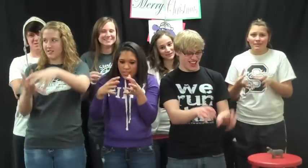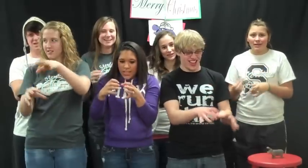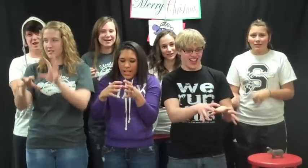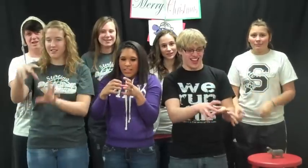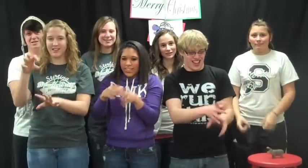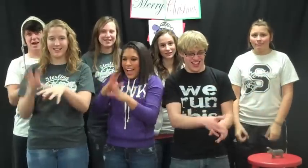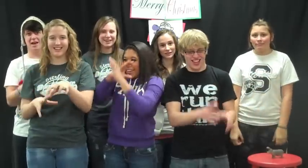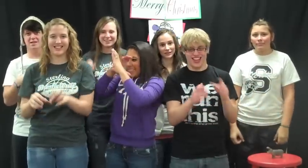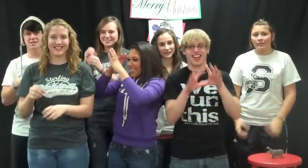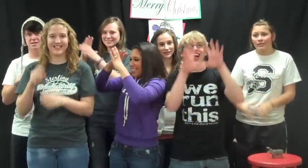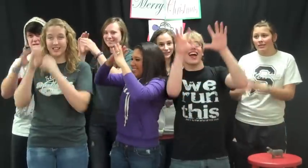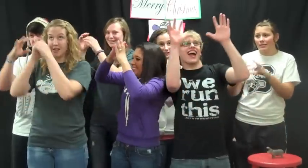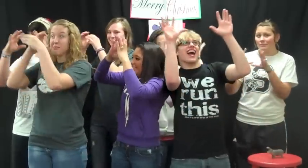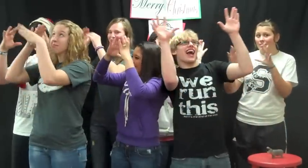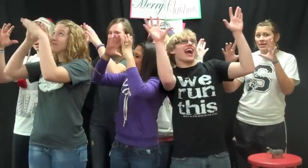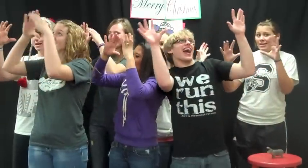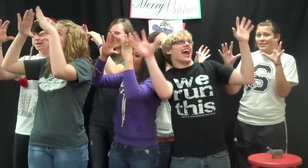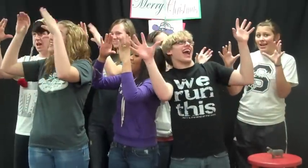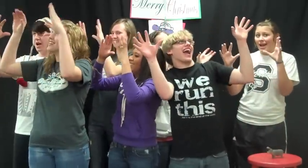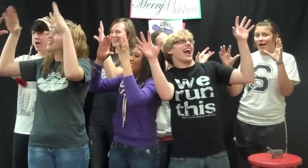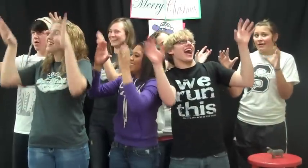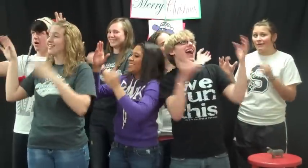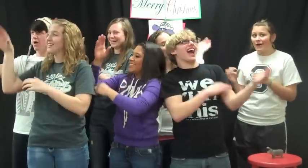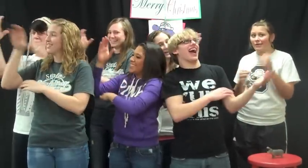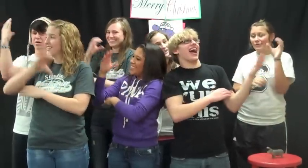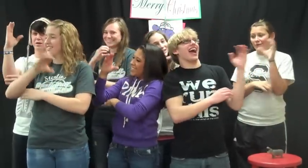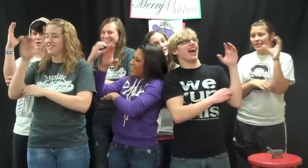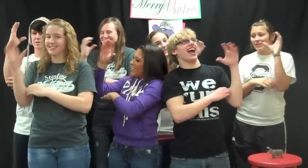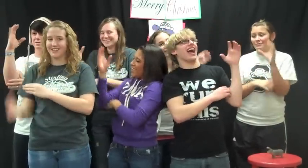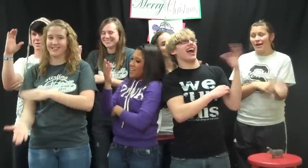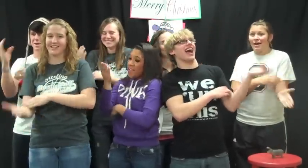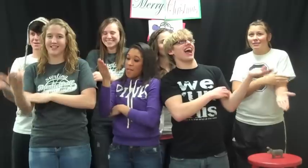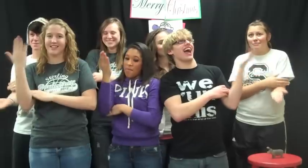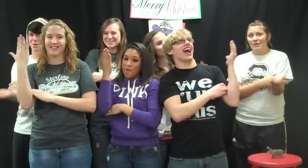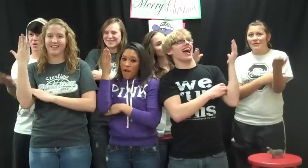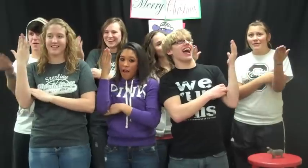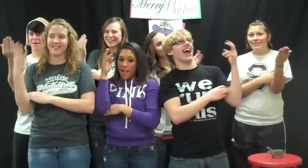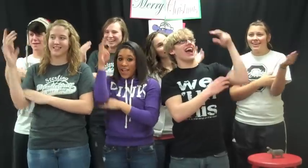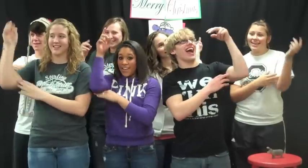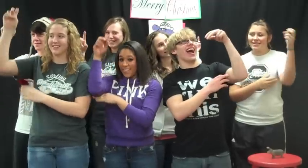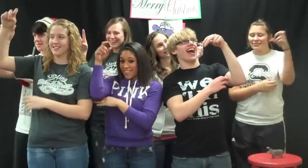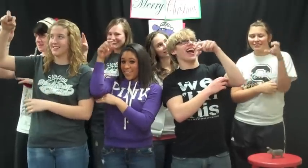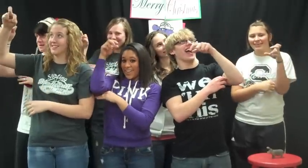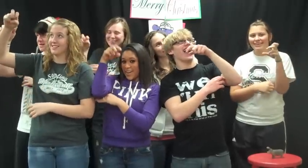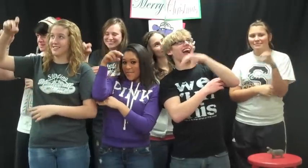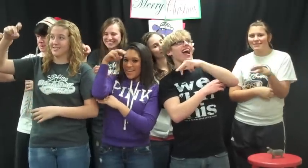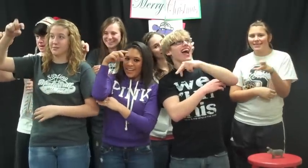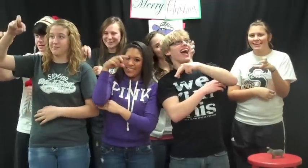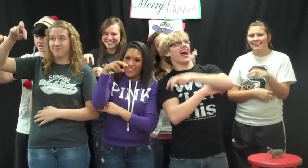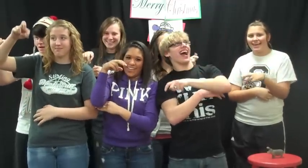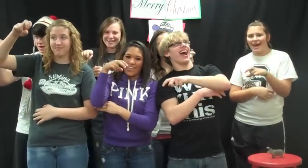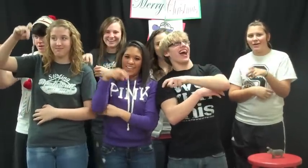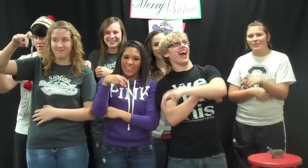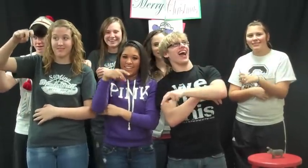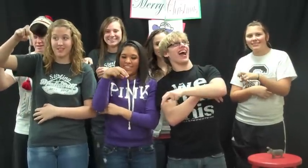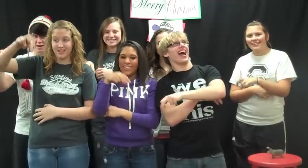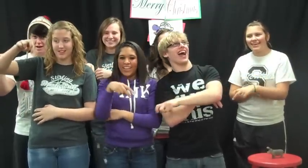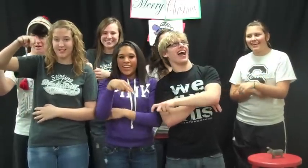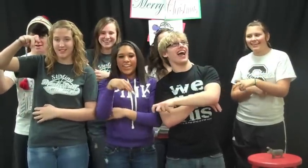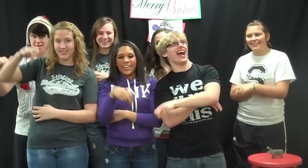massage. I can see me now on Christmas morning creeping down the stairs.